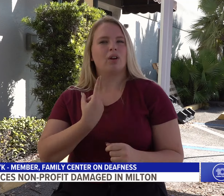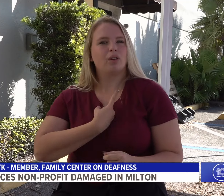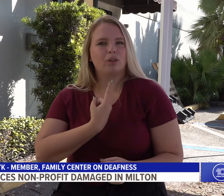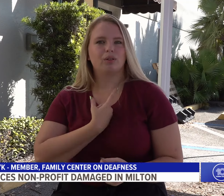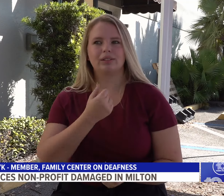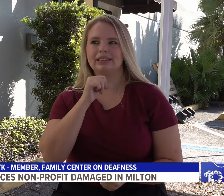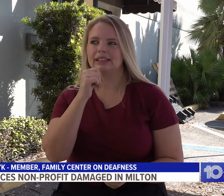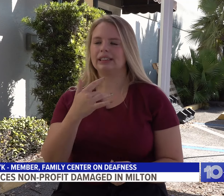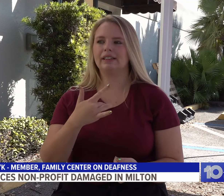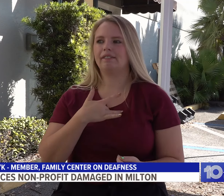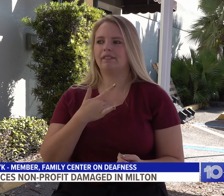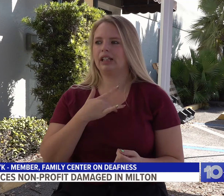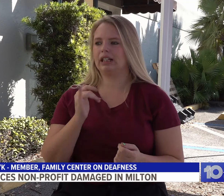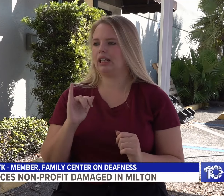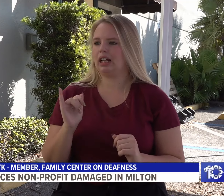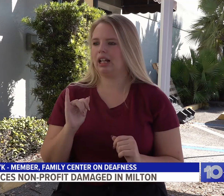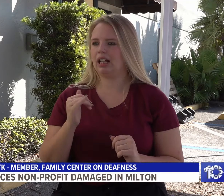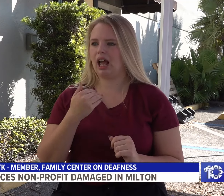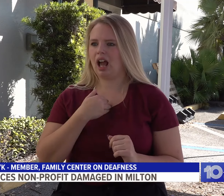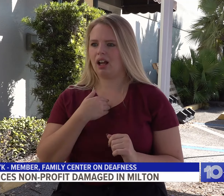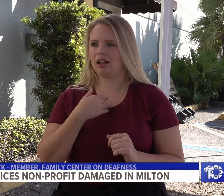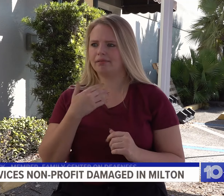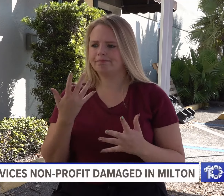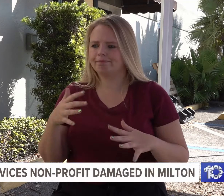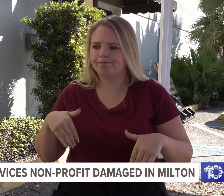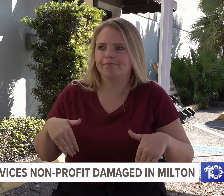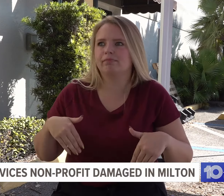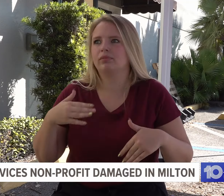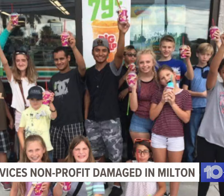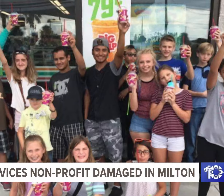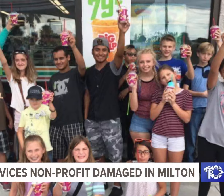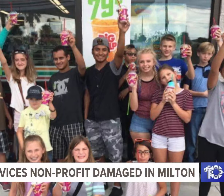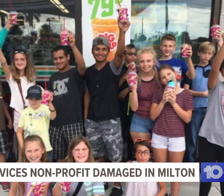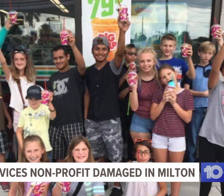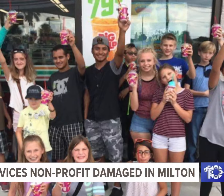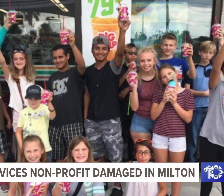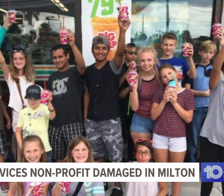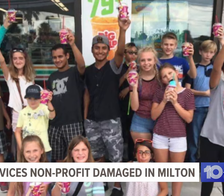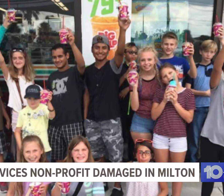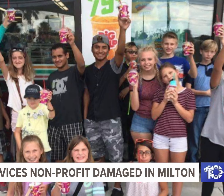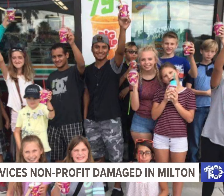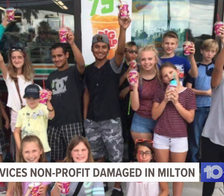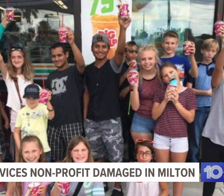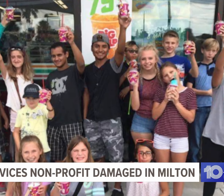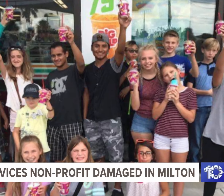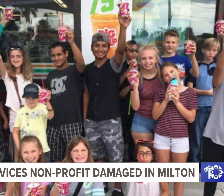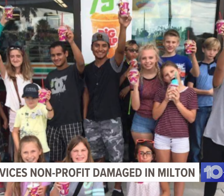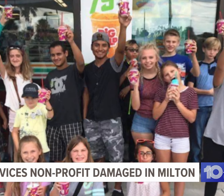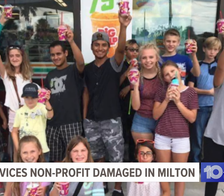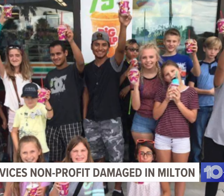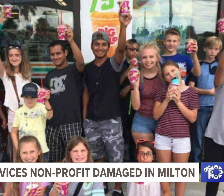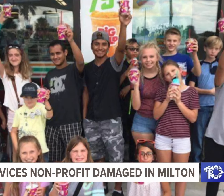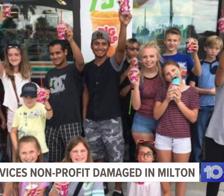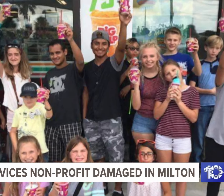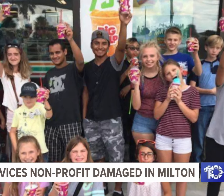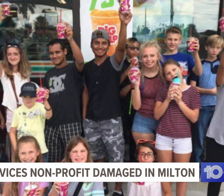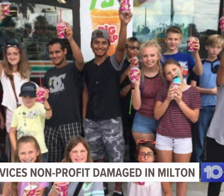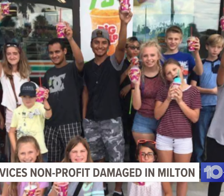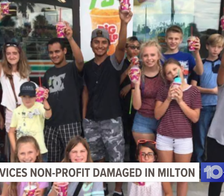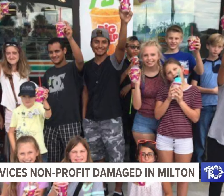is. I've never felt alone being involved with FCD. She says the organization feels like family and in her case